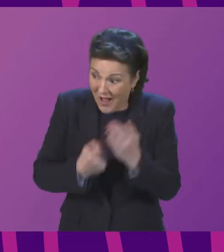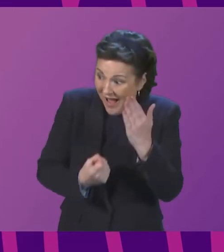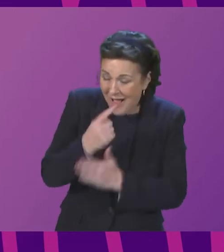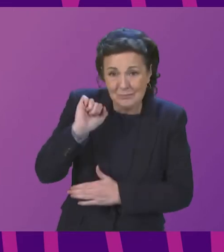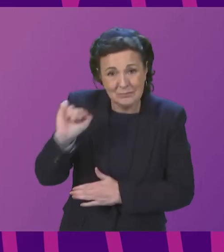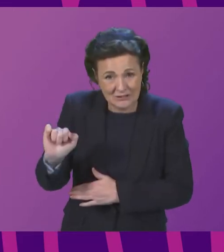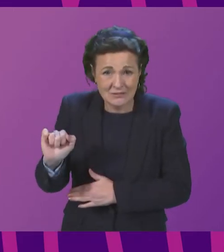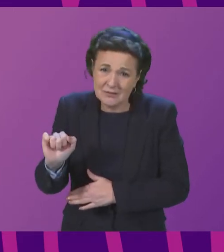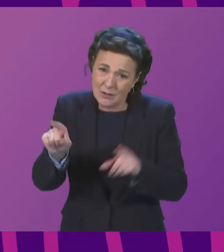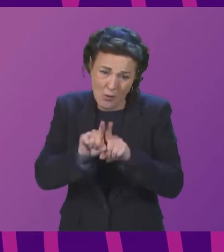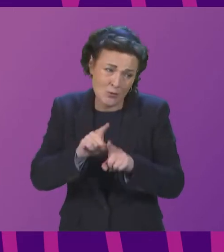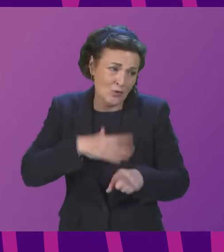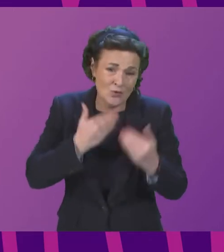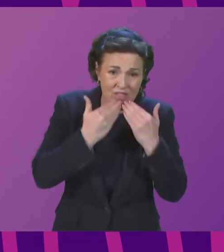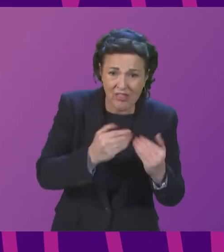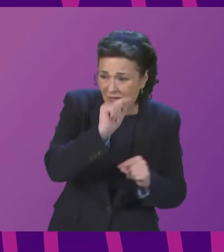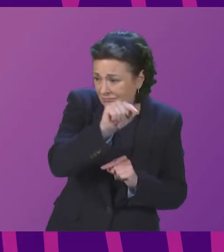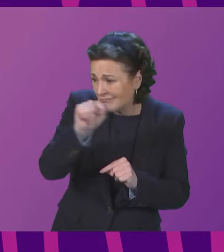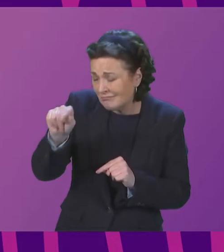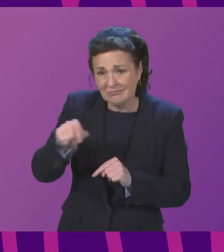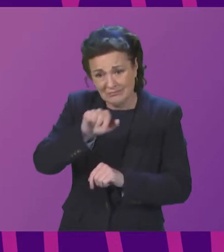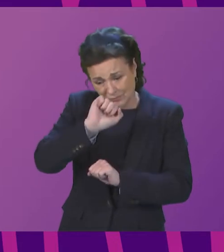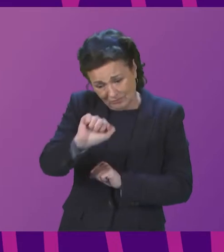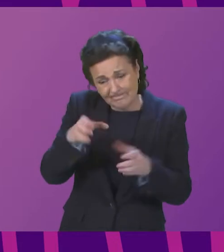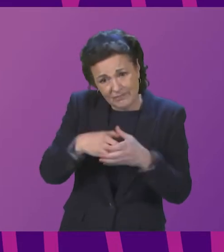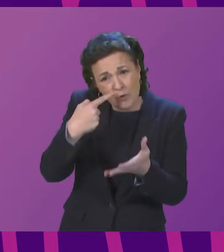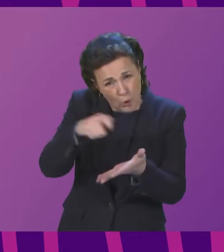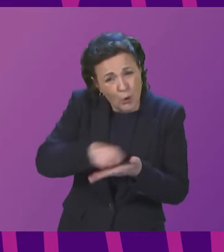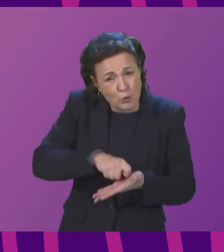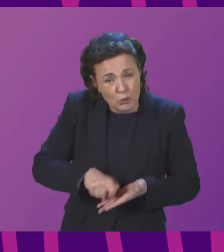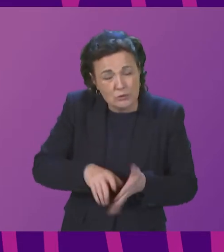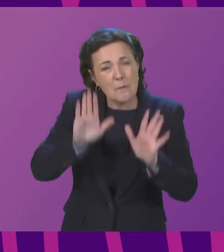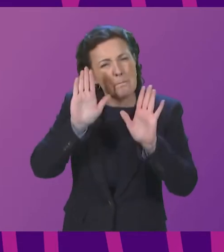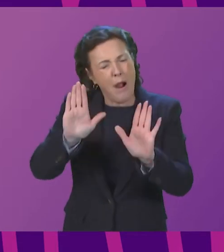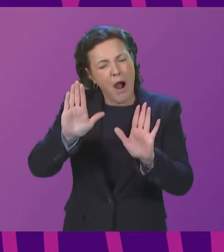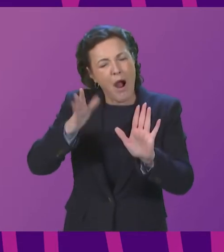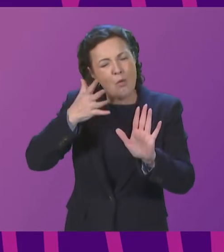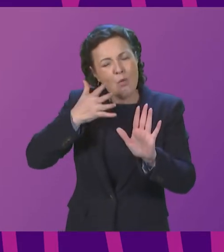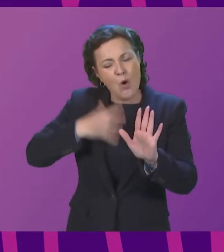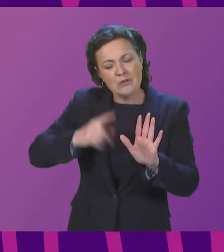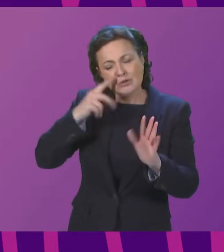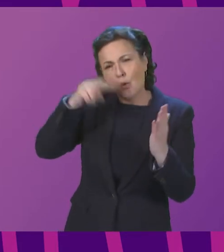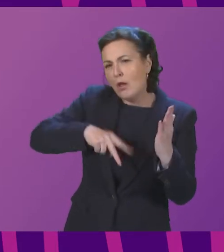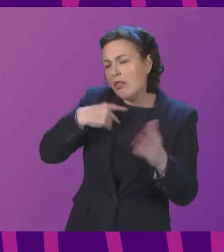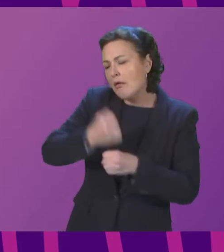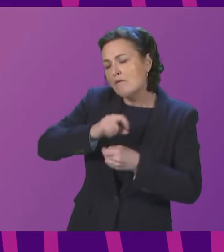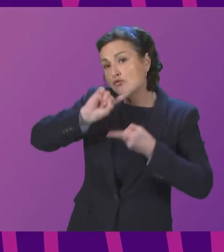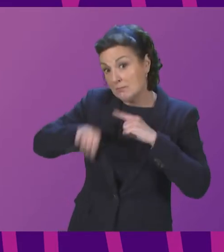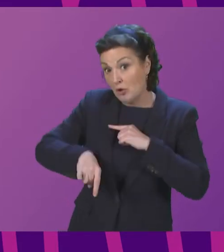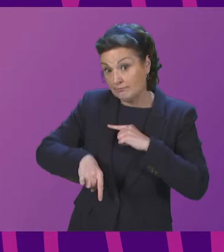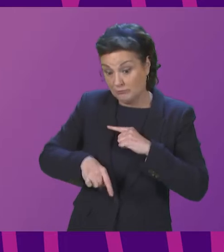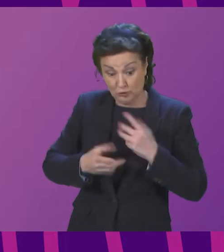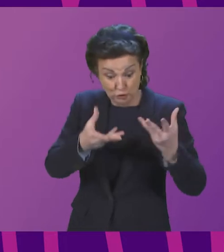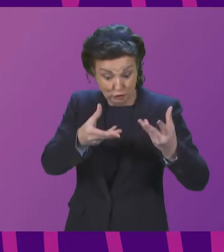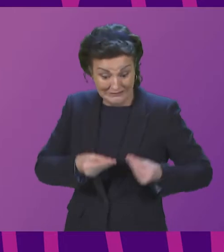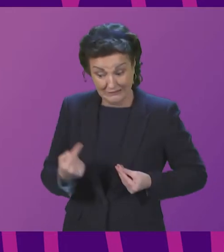Spice and your clerks for the accompanying notes? If we look at the government's response, which came in on